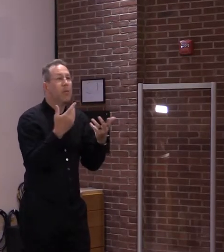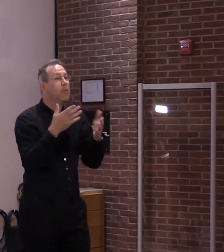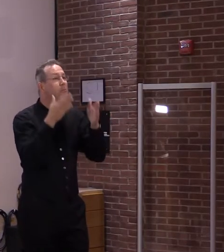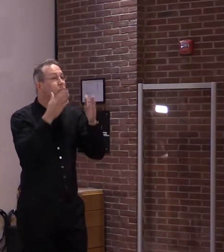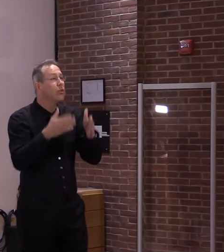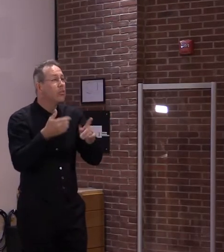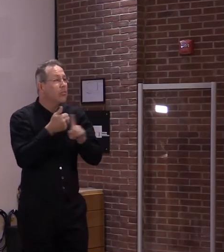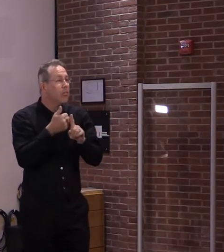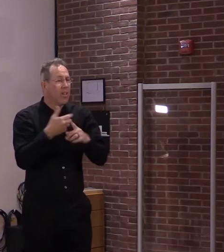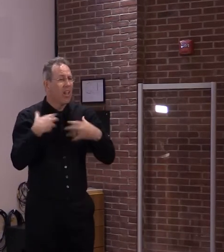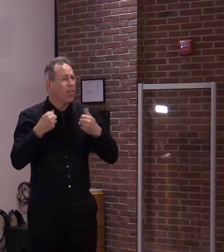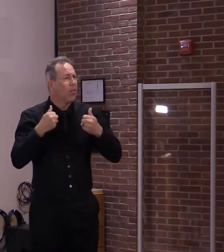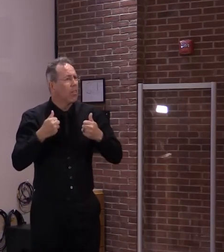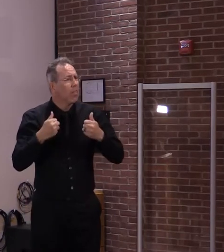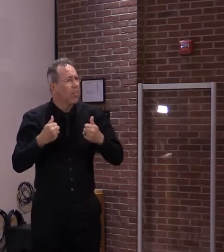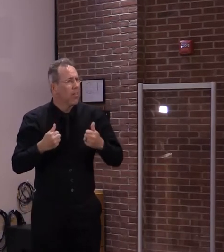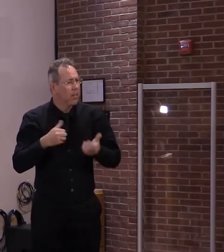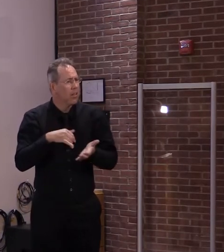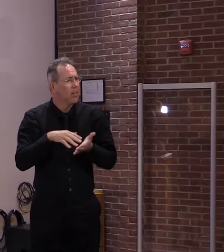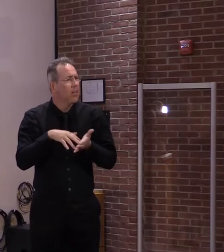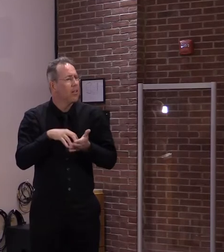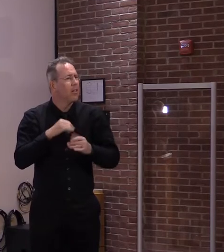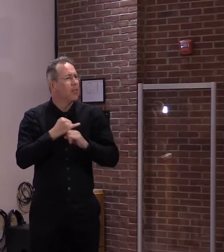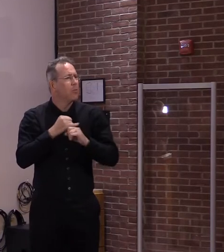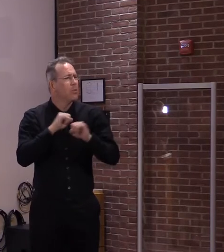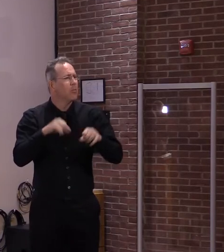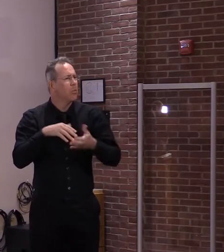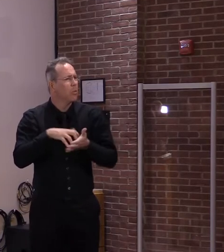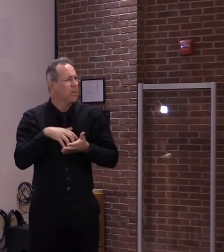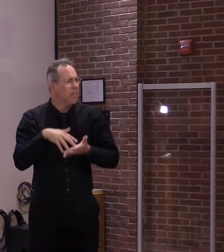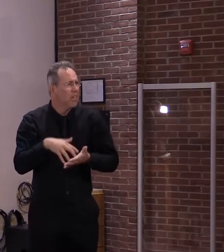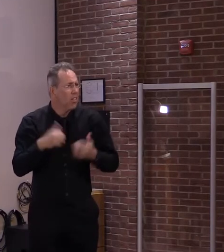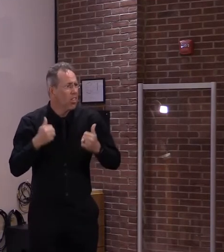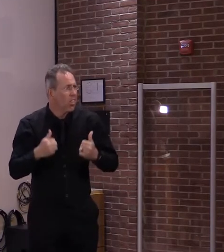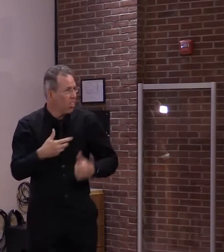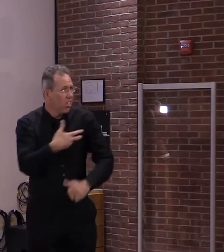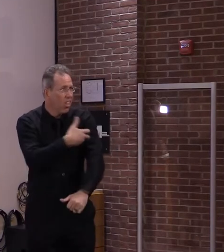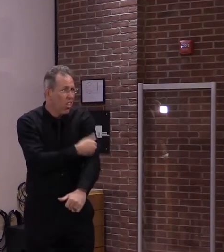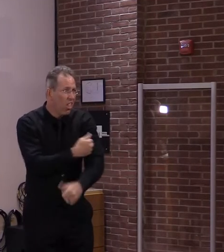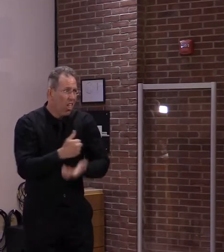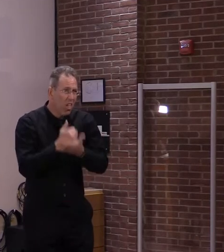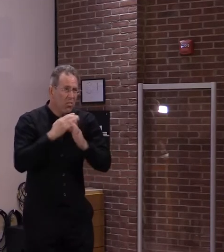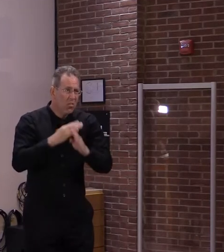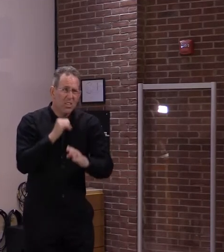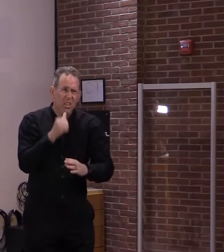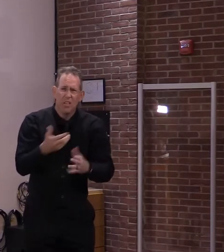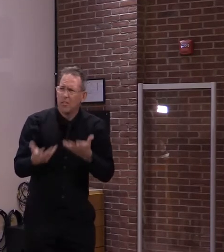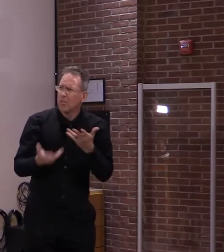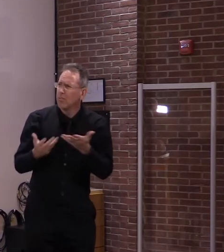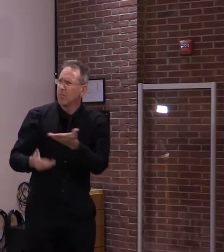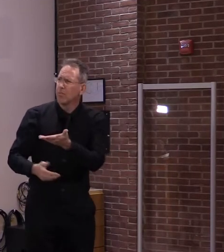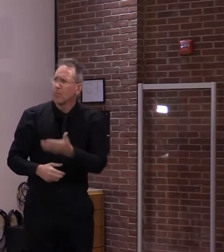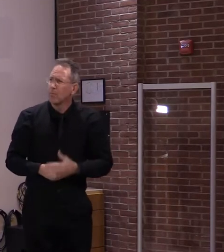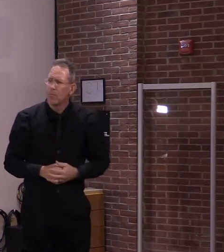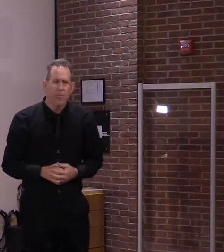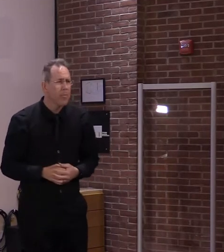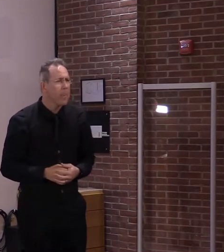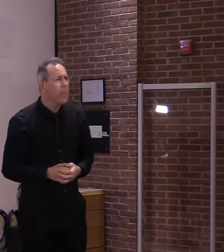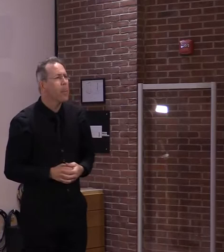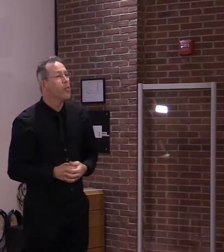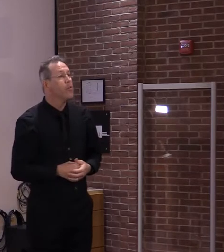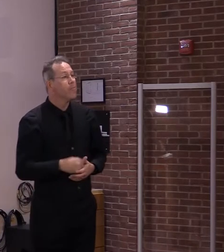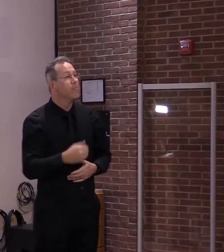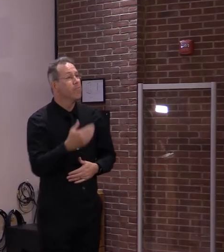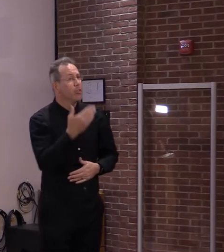about safe to not take those? Yeah, so these are really good questions and important for that subset of the population you just described.